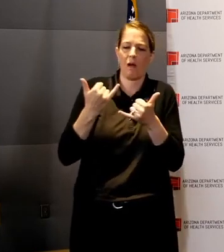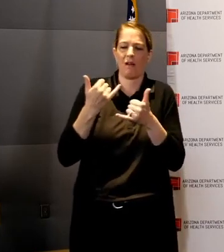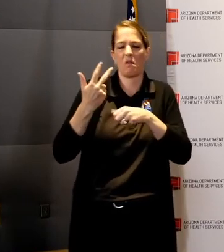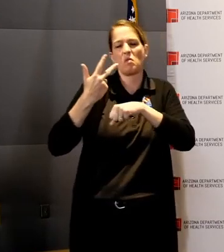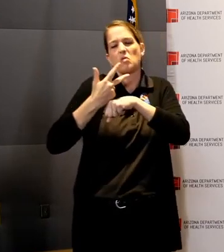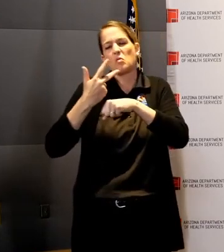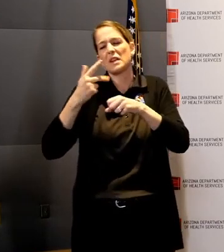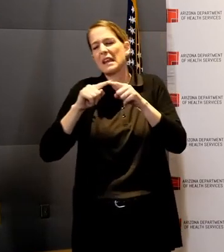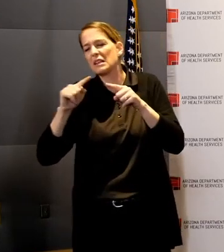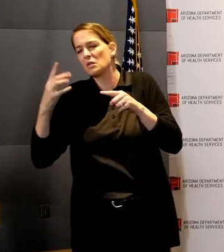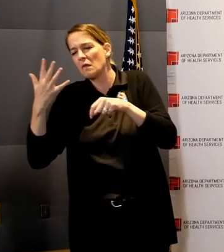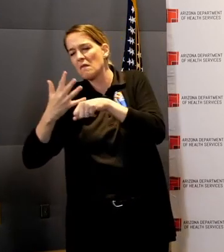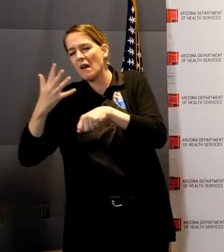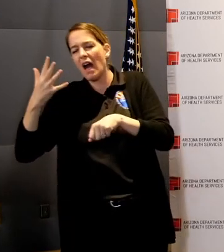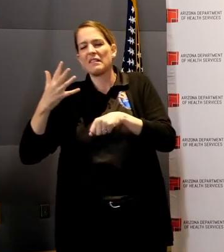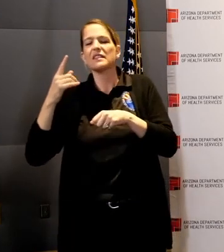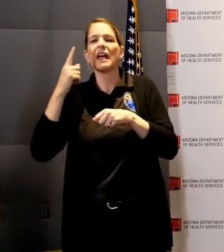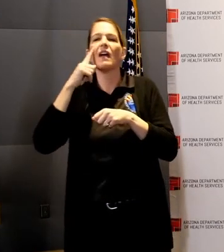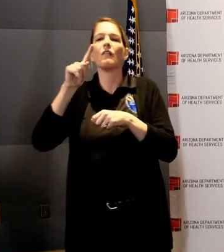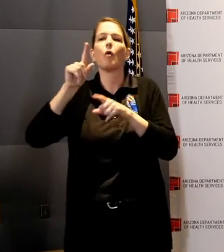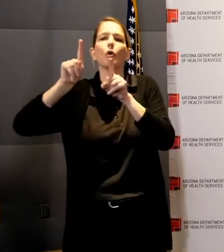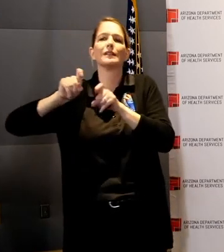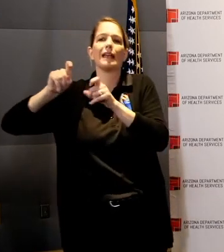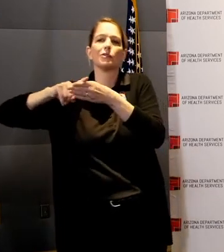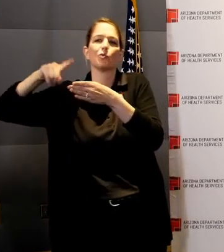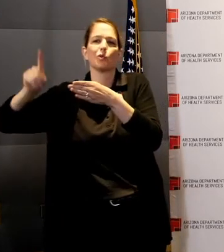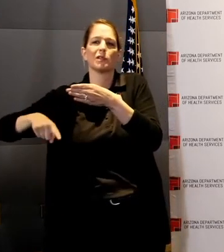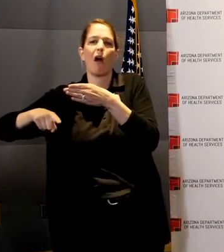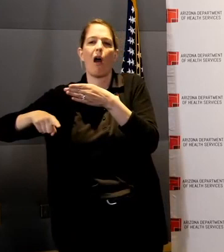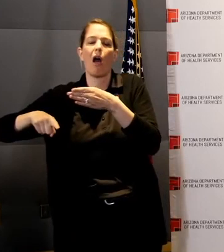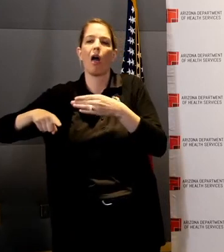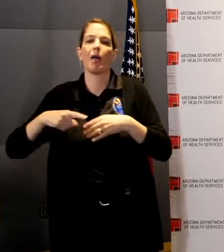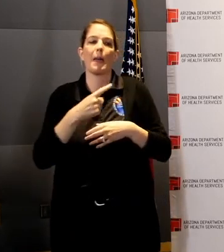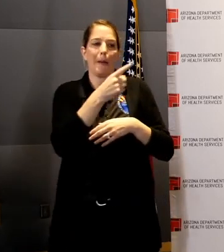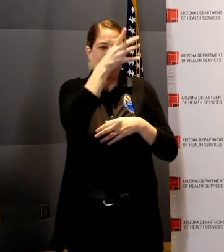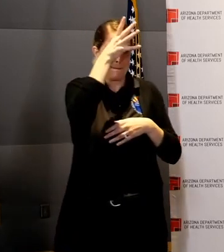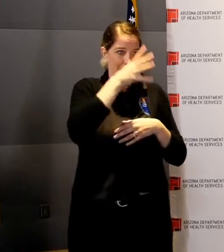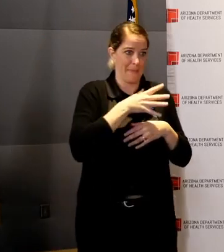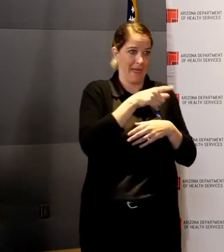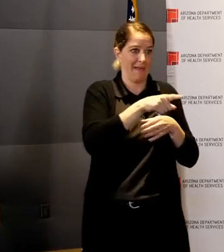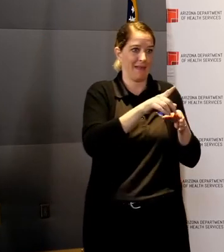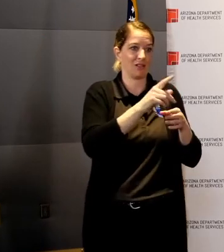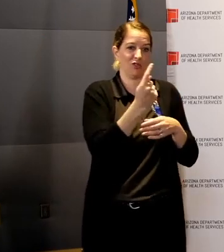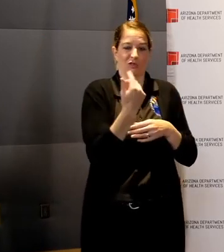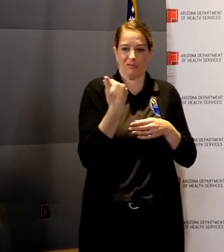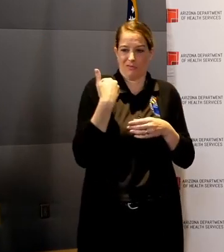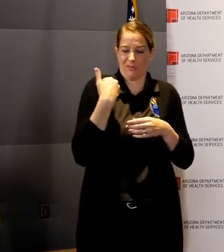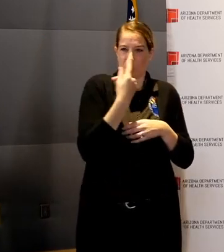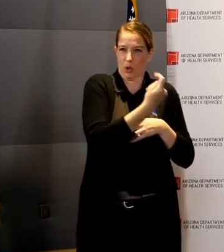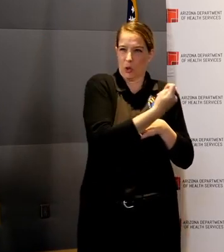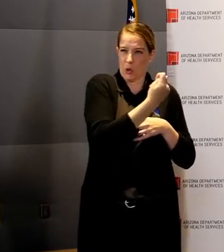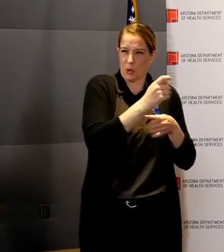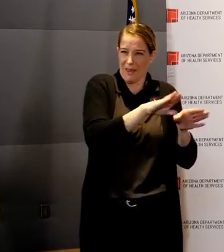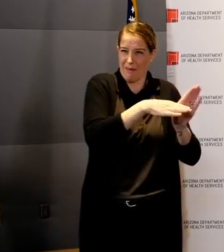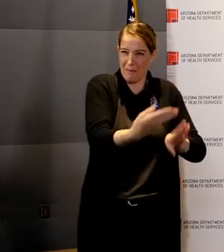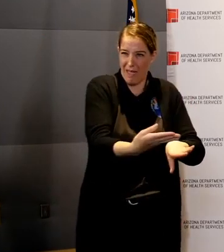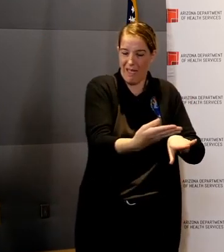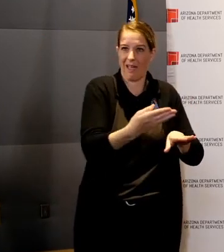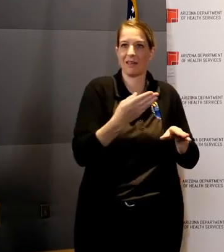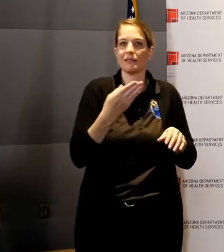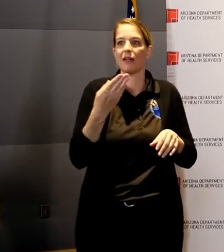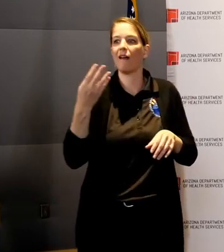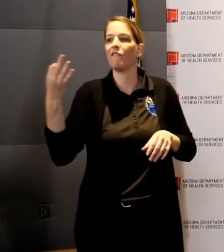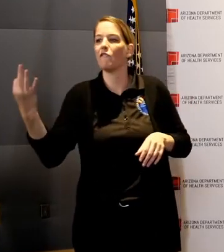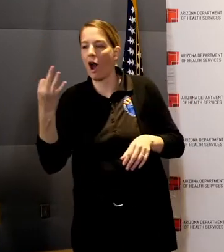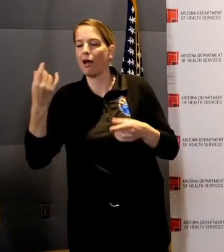office. A man died on Tuesday. His results were three days later on Friday when it was confirmed. Um, people literally